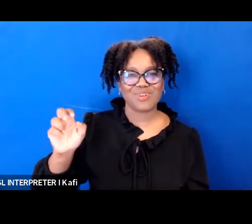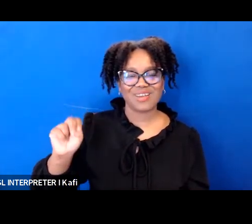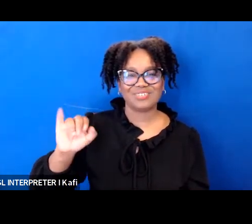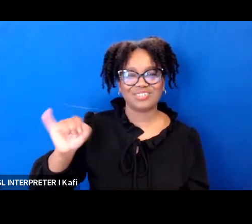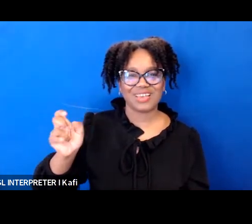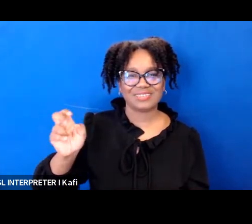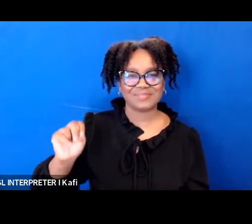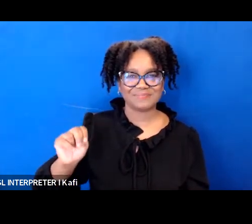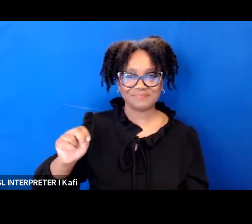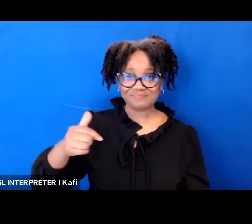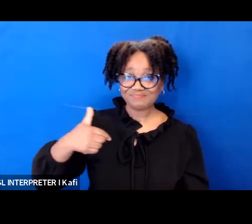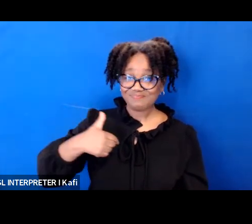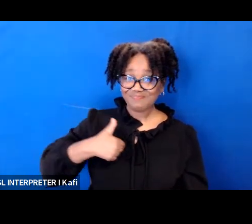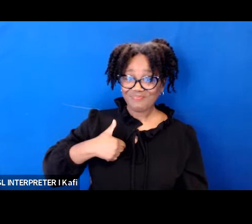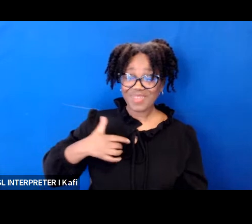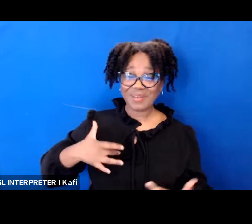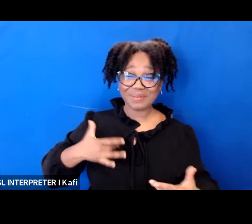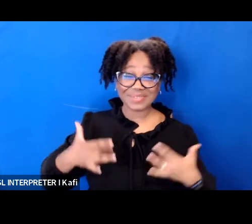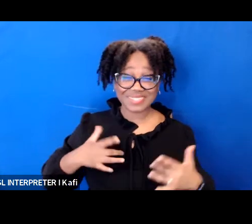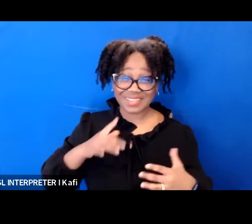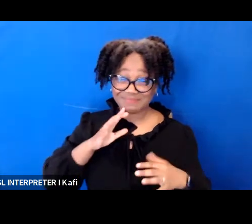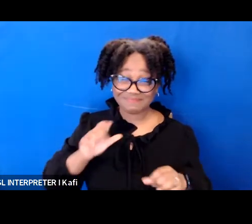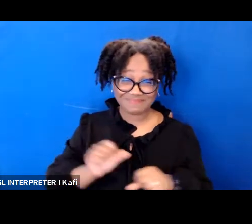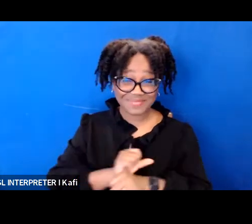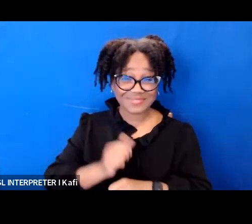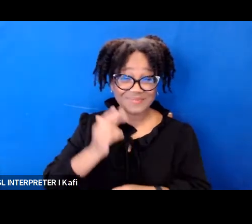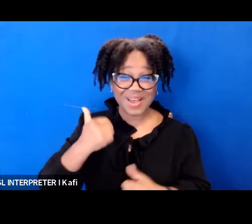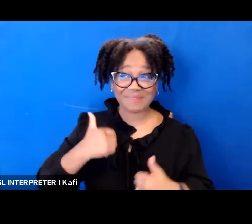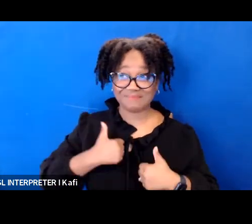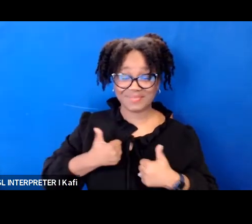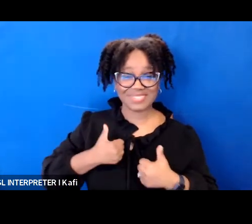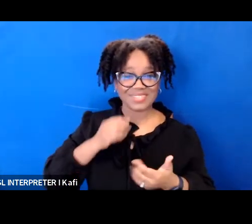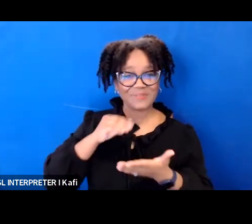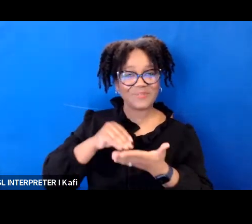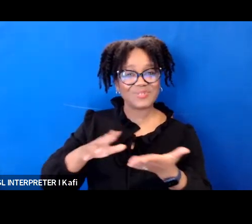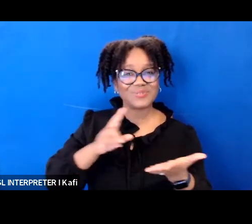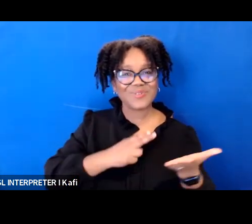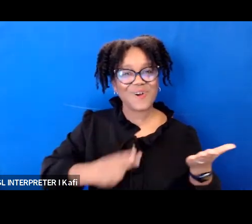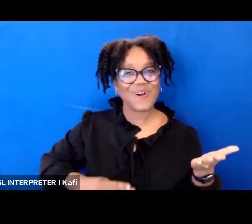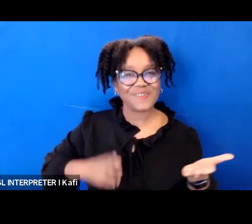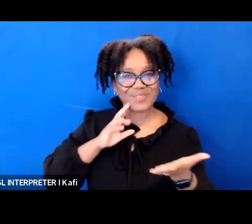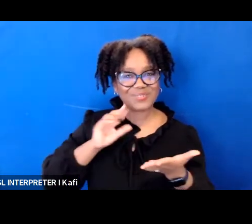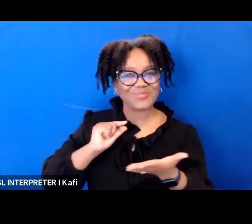person to do so lots of struggles and barriers there